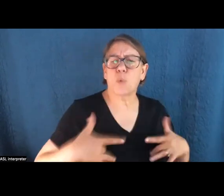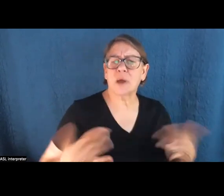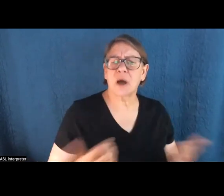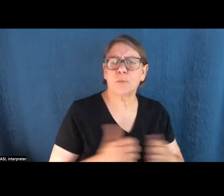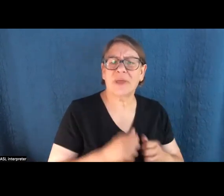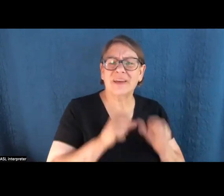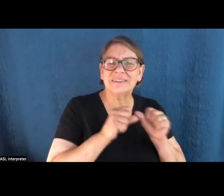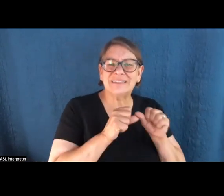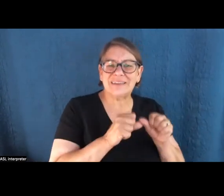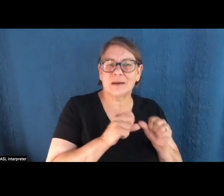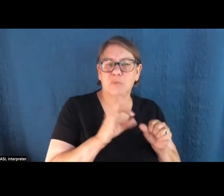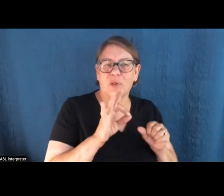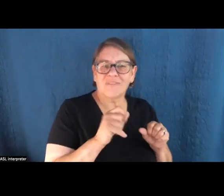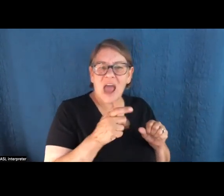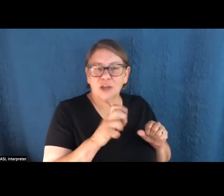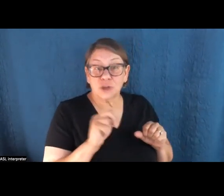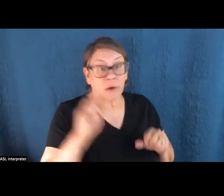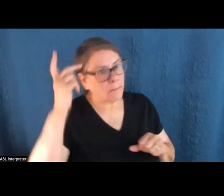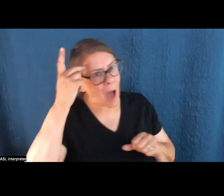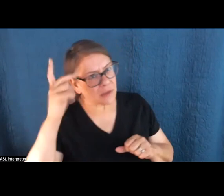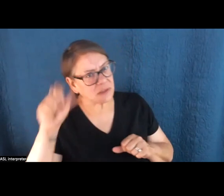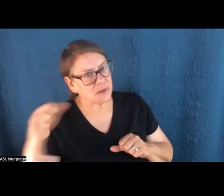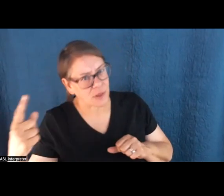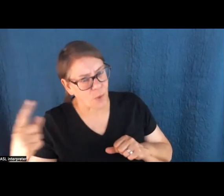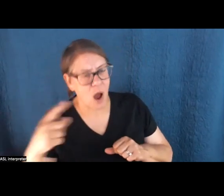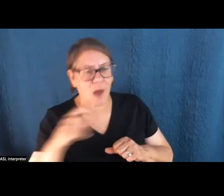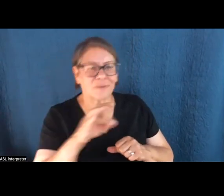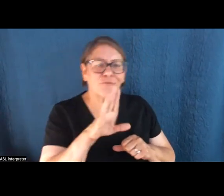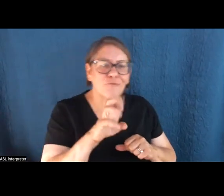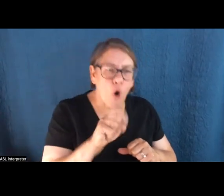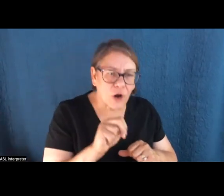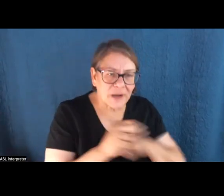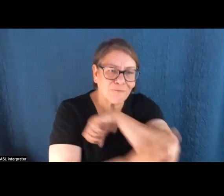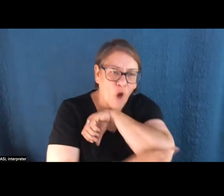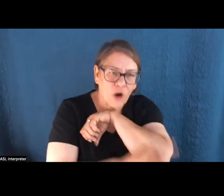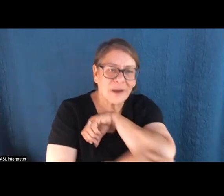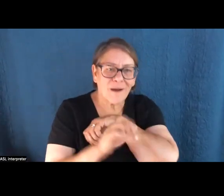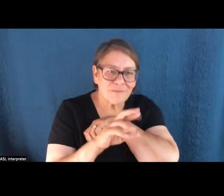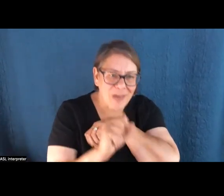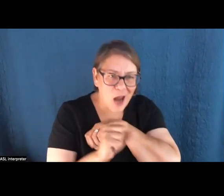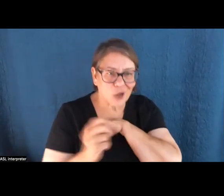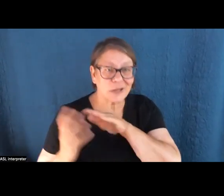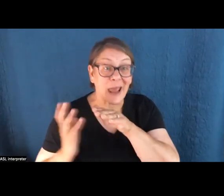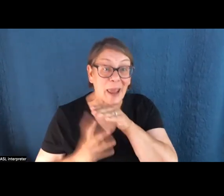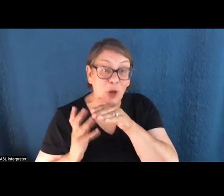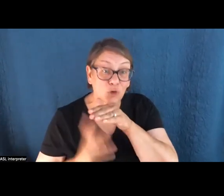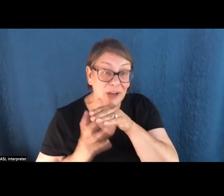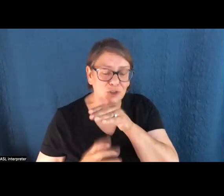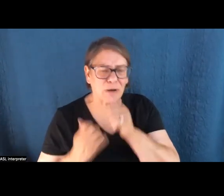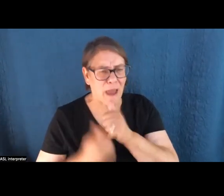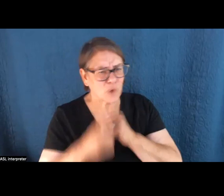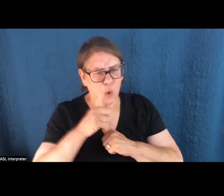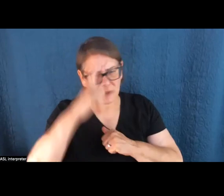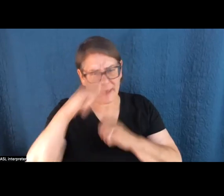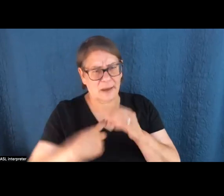questions are everywhere. Politics is another obvious one. And same with foreign affairs. And I mean, immigration, everyone who's thinking about immigration needs to be thinking